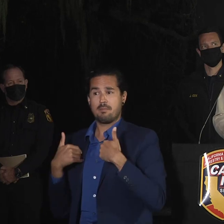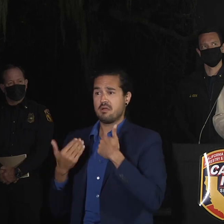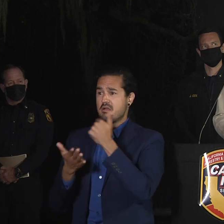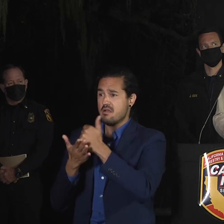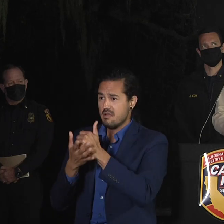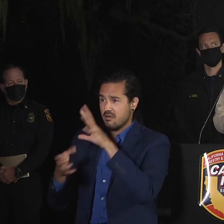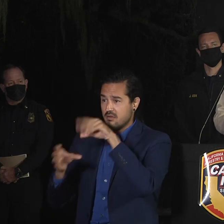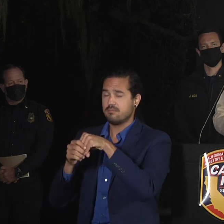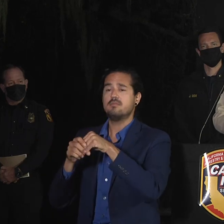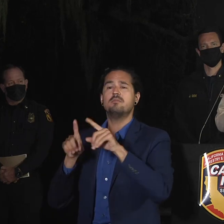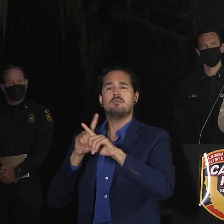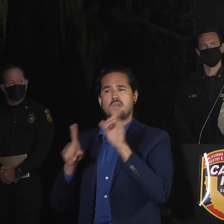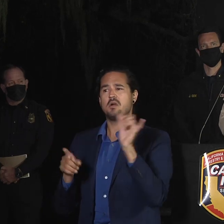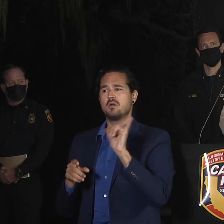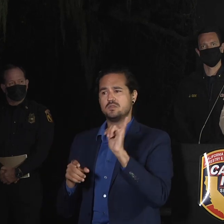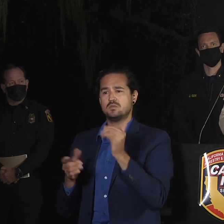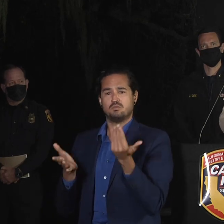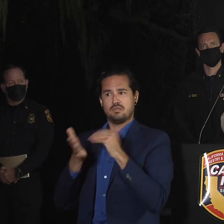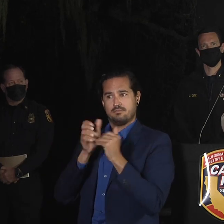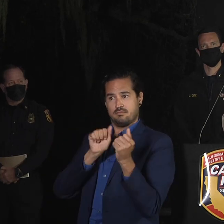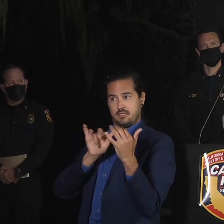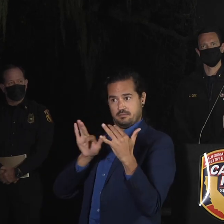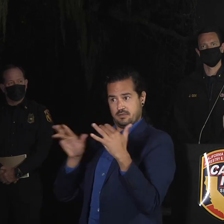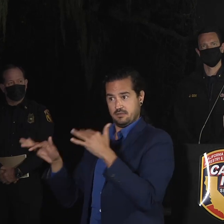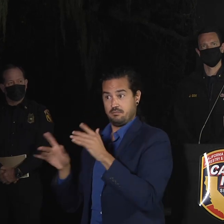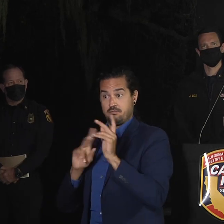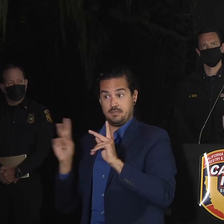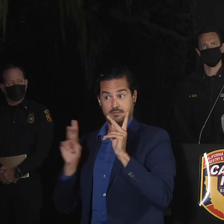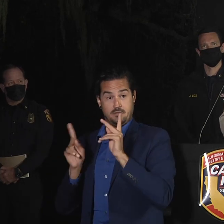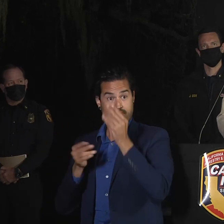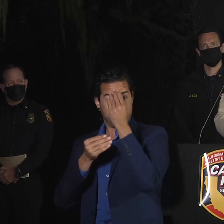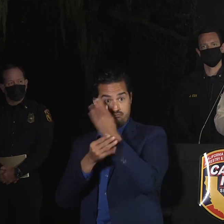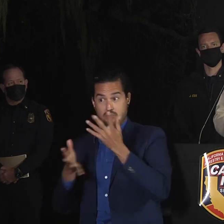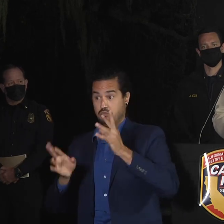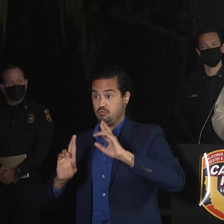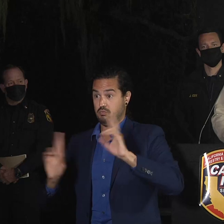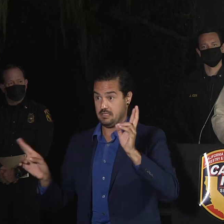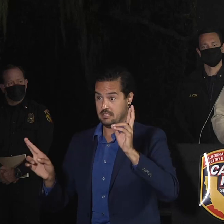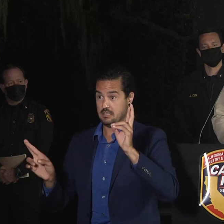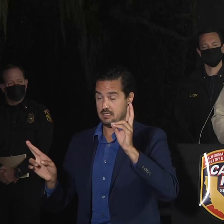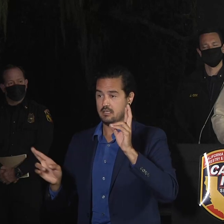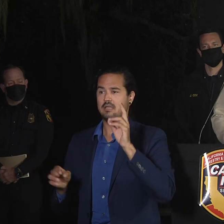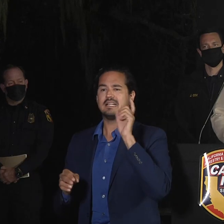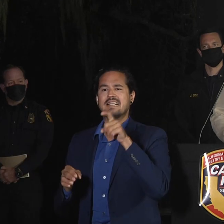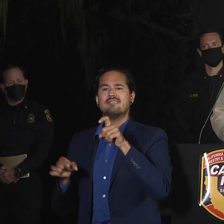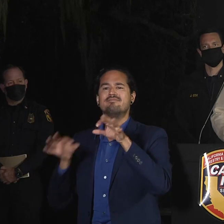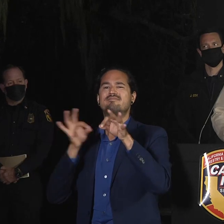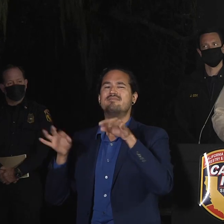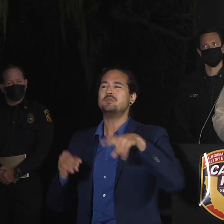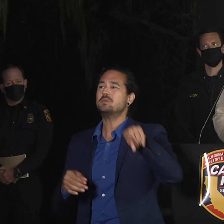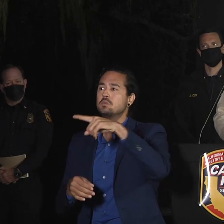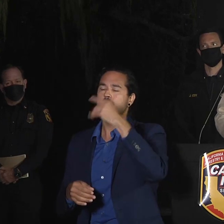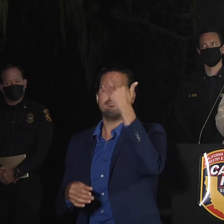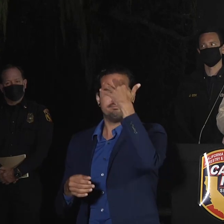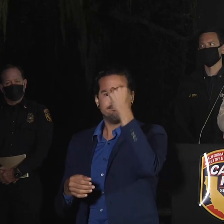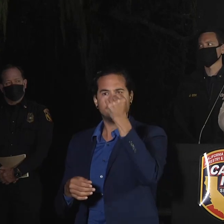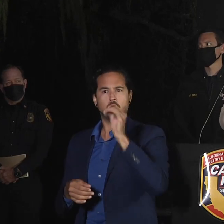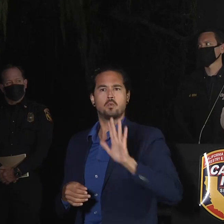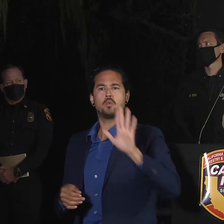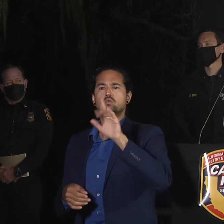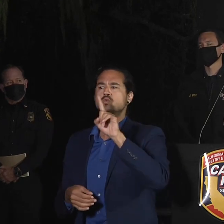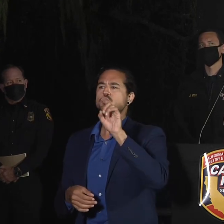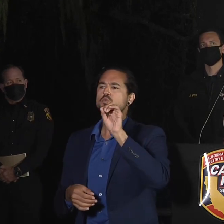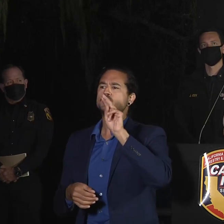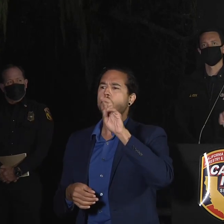to know your zone. I mentioned that yesterday, you know, going to the Cal, going to Cal Fire's website, taking a look at the incident fact